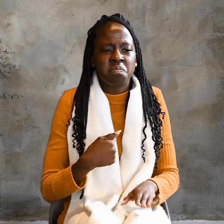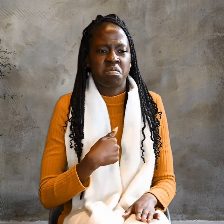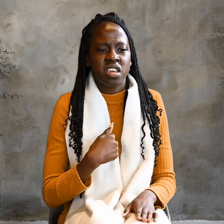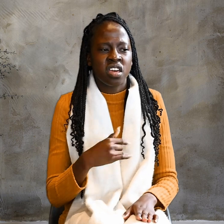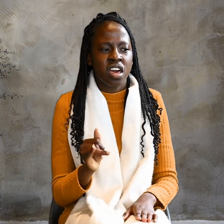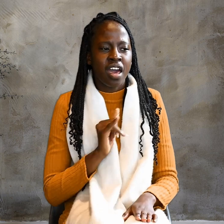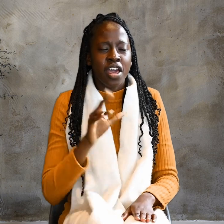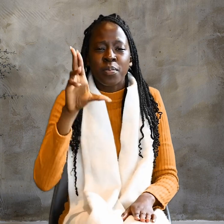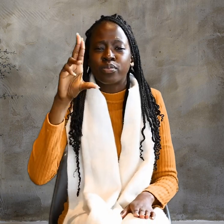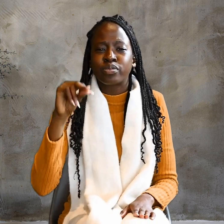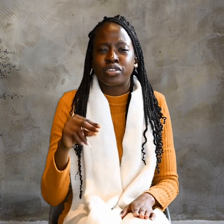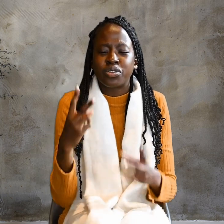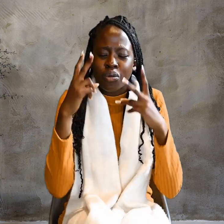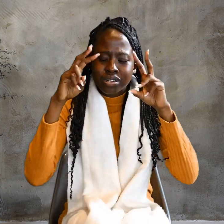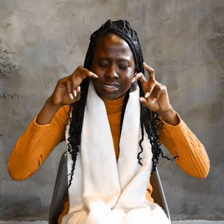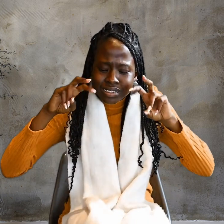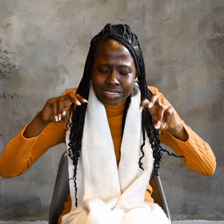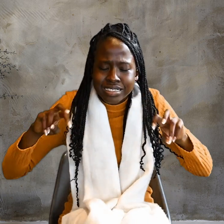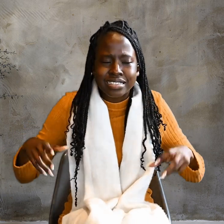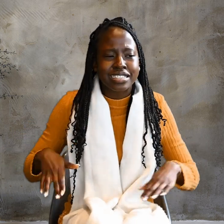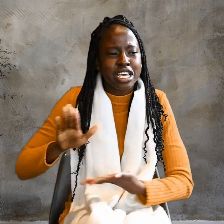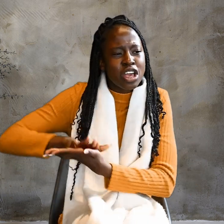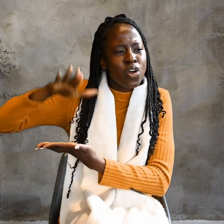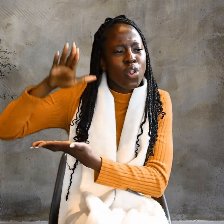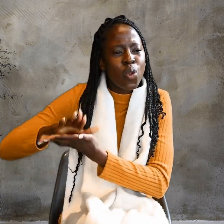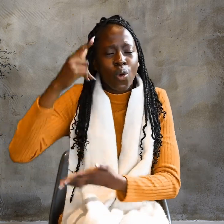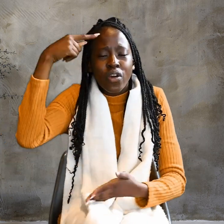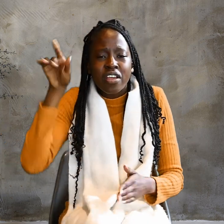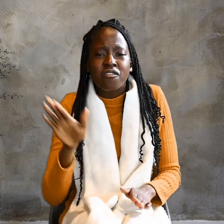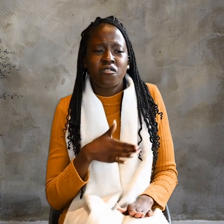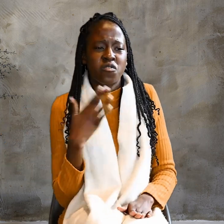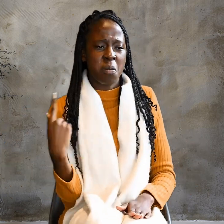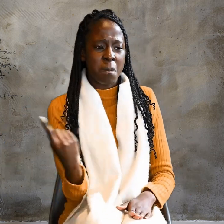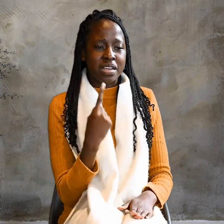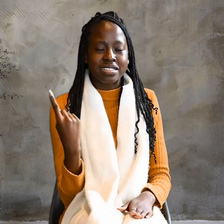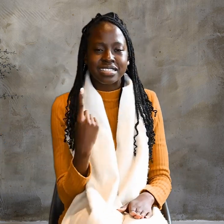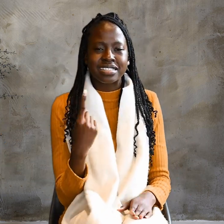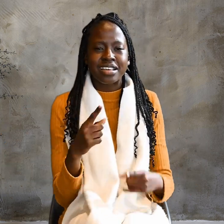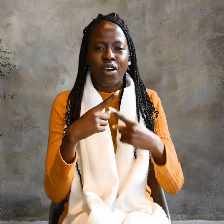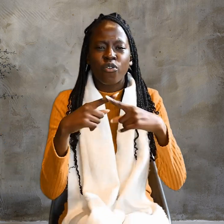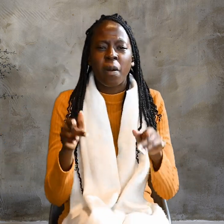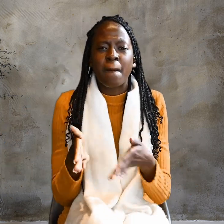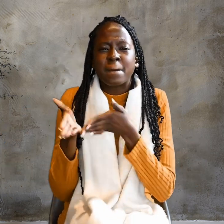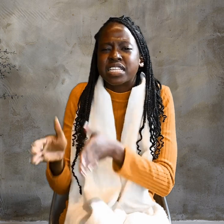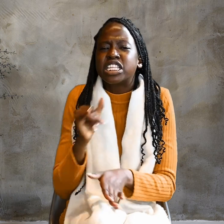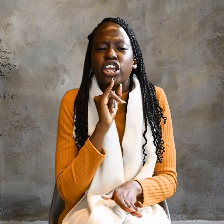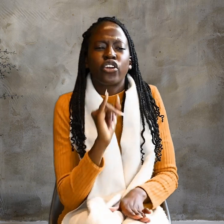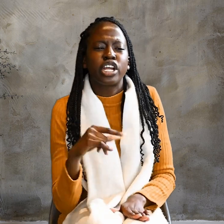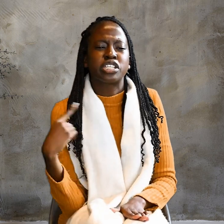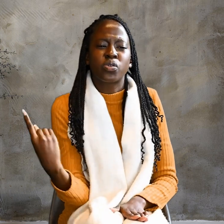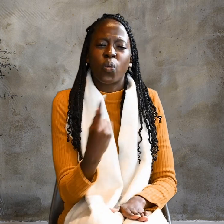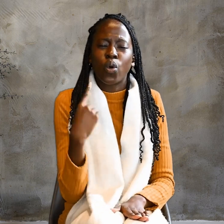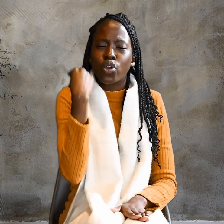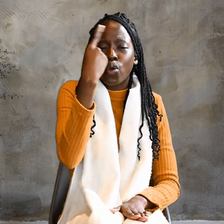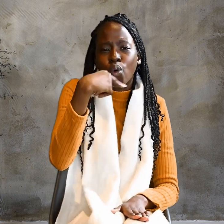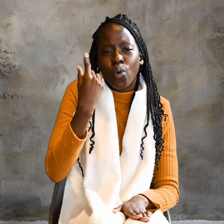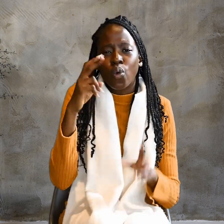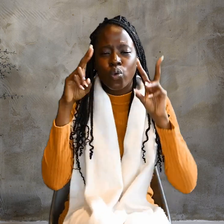me. I am not seeking glory for myself, But there is one